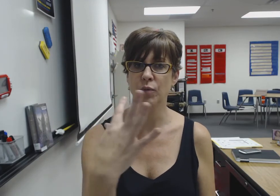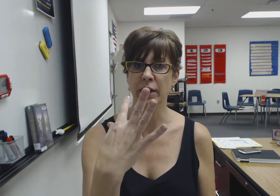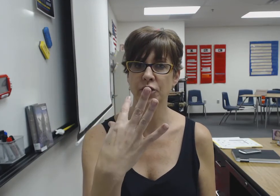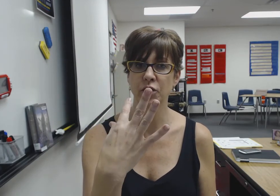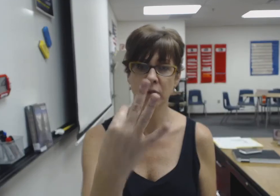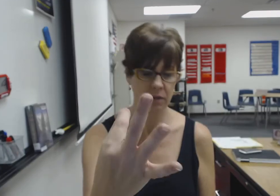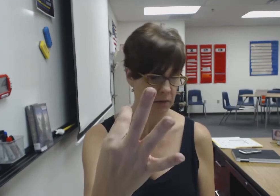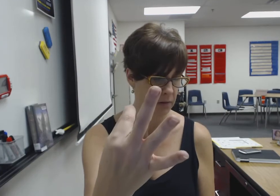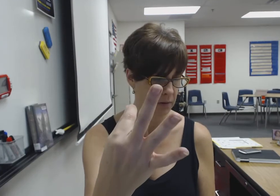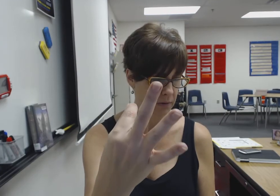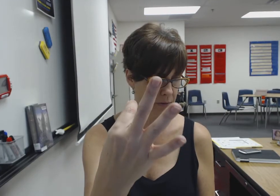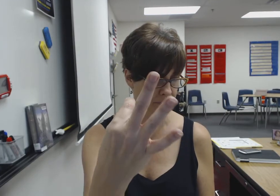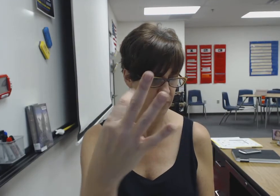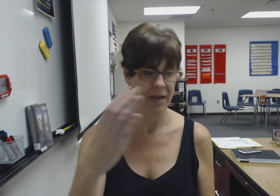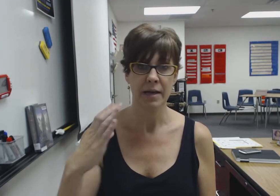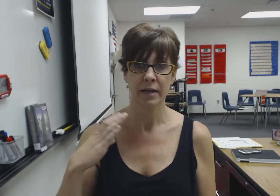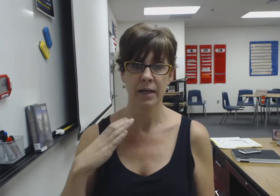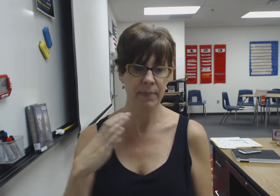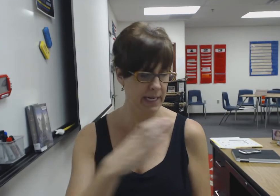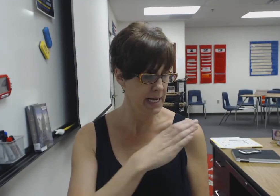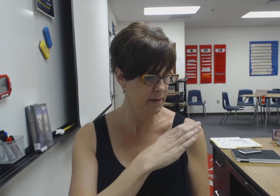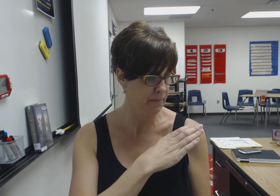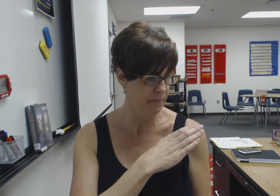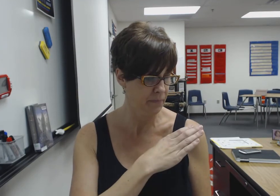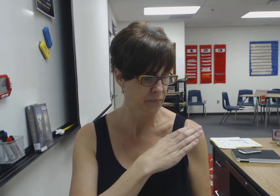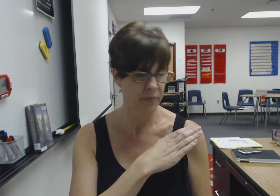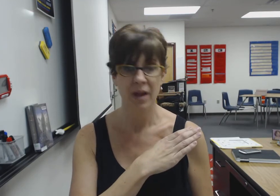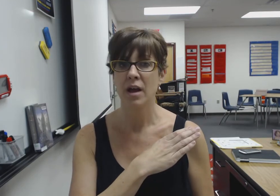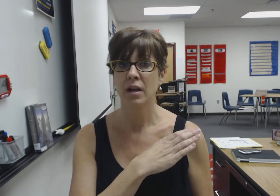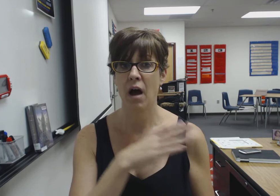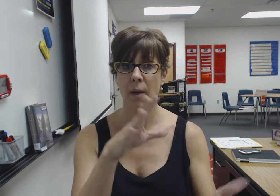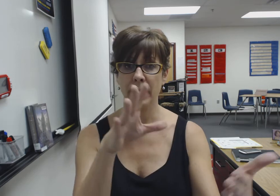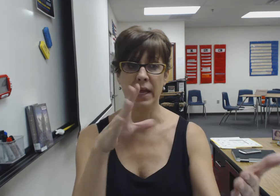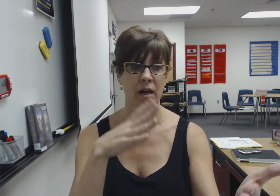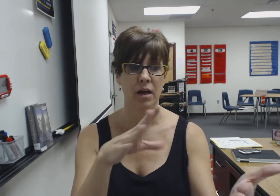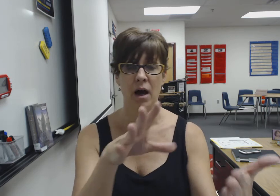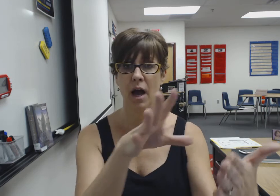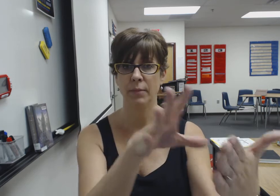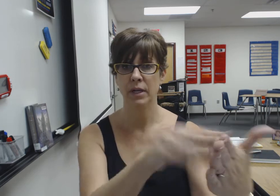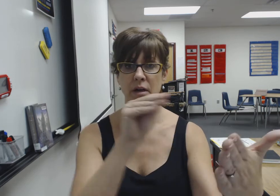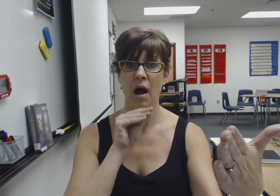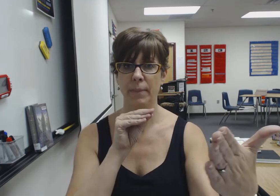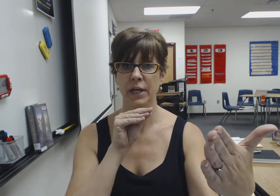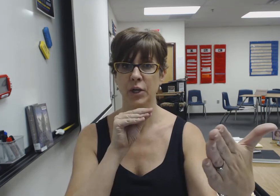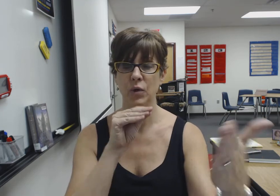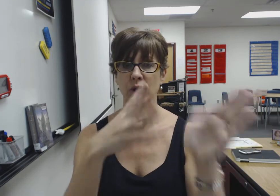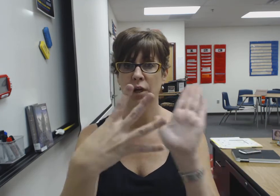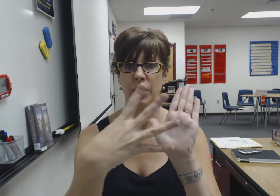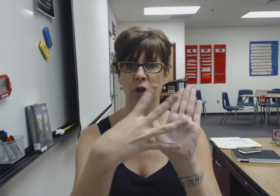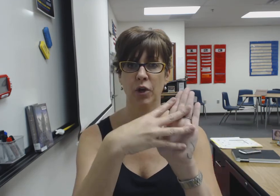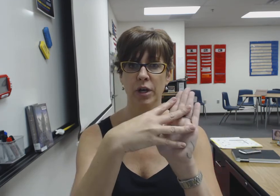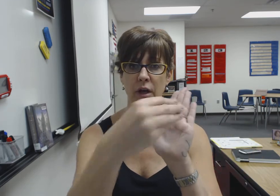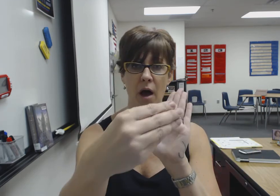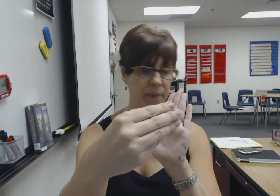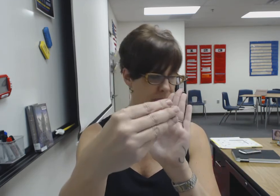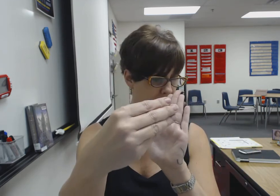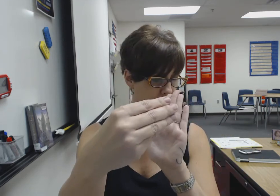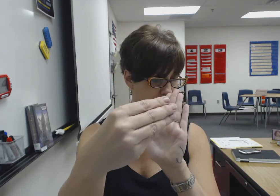directional committee copy I'm gonna copy you you're gonna copy me